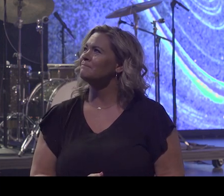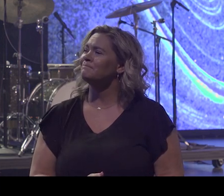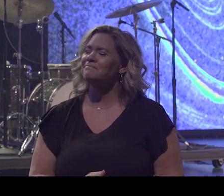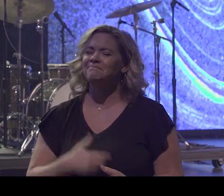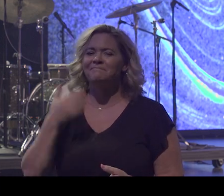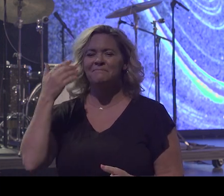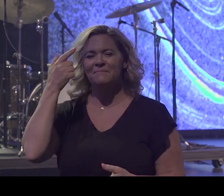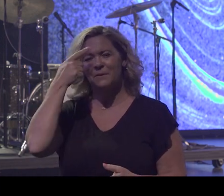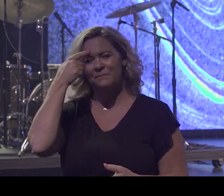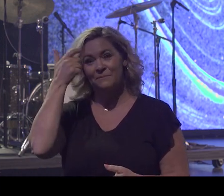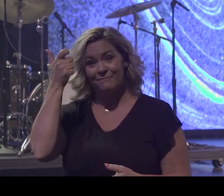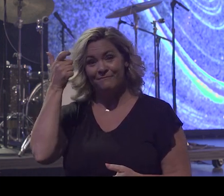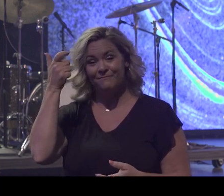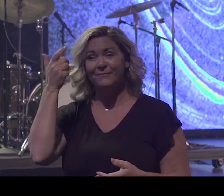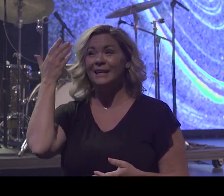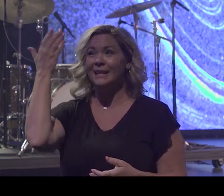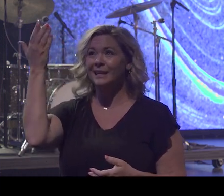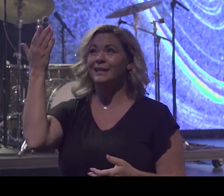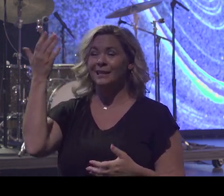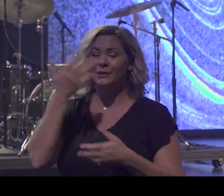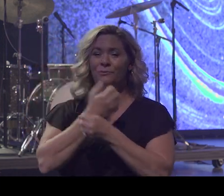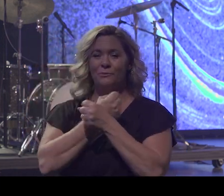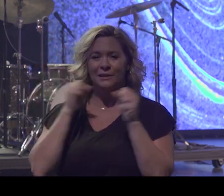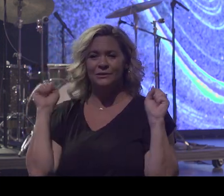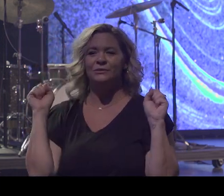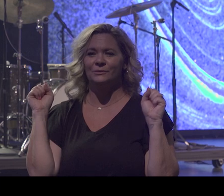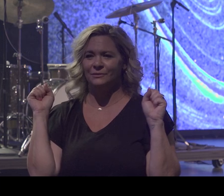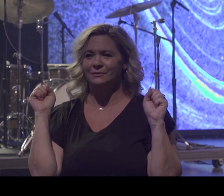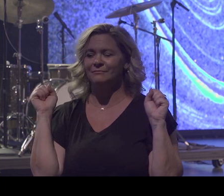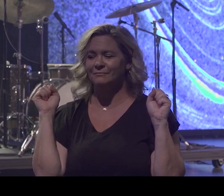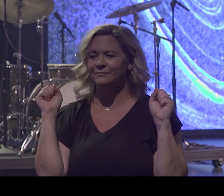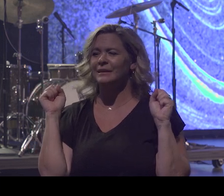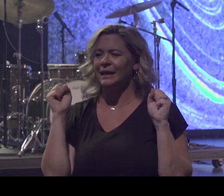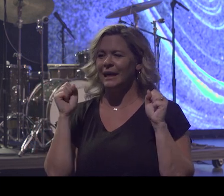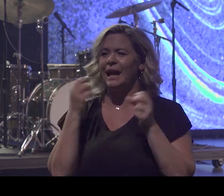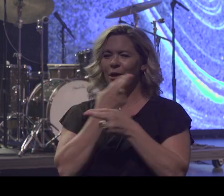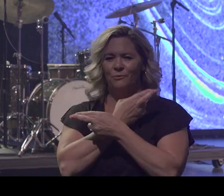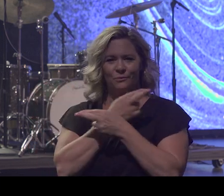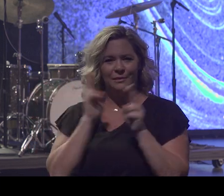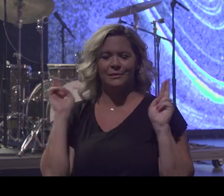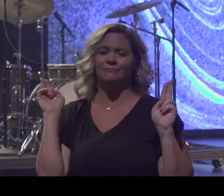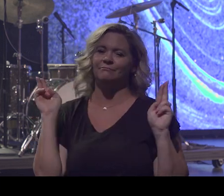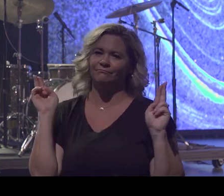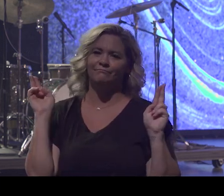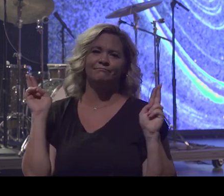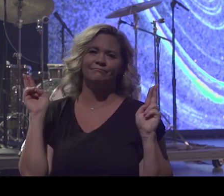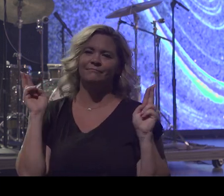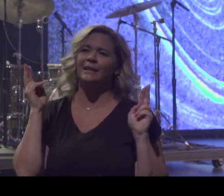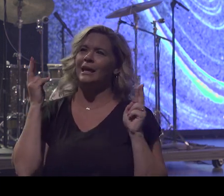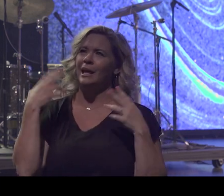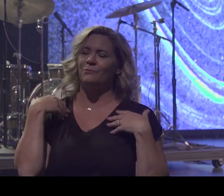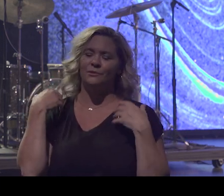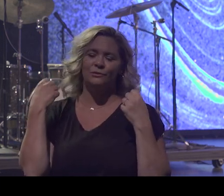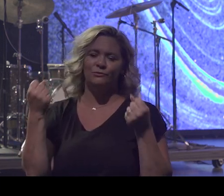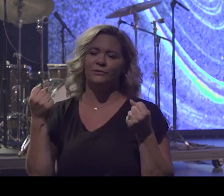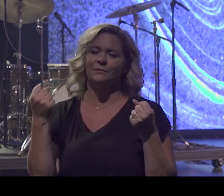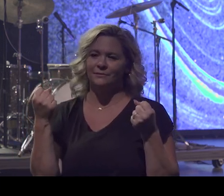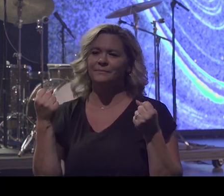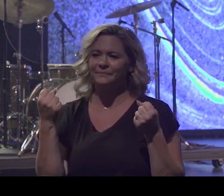Because he rescues and he redeems and he restores. He